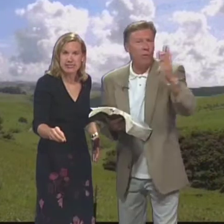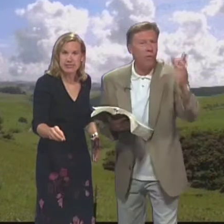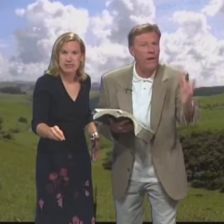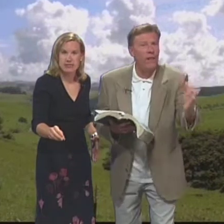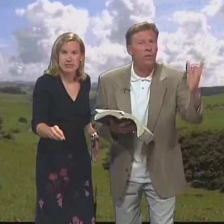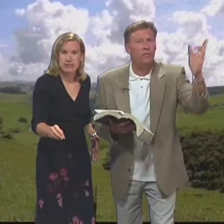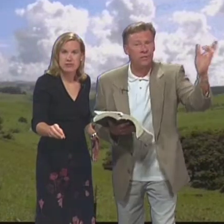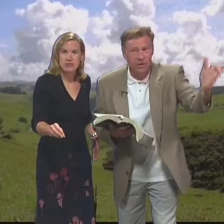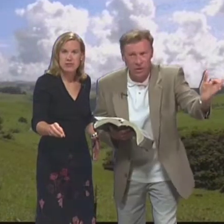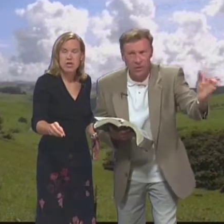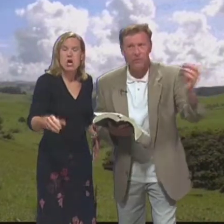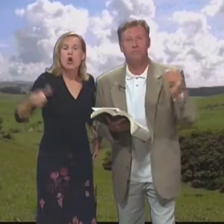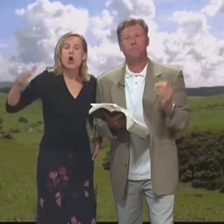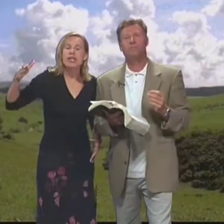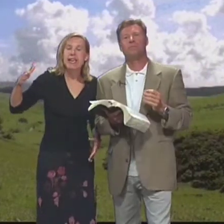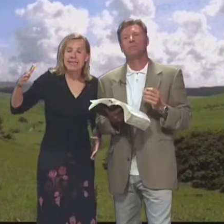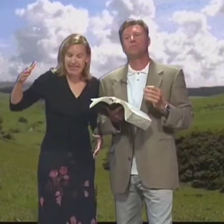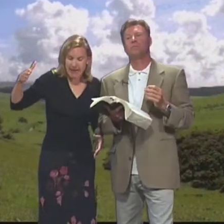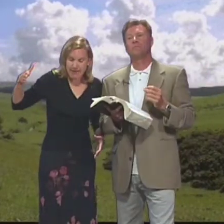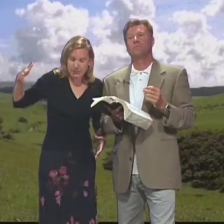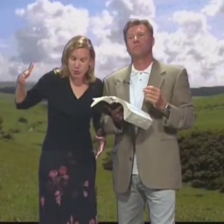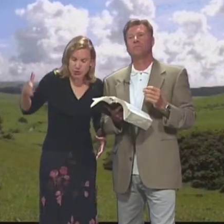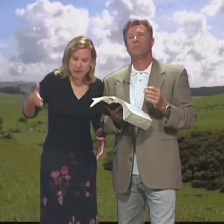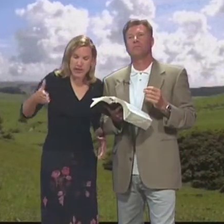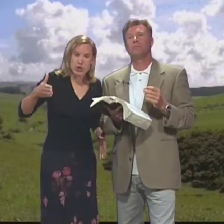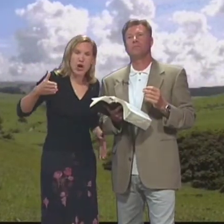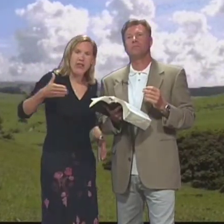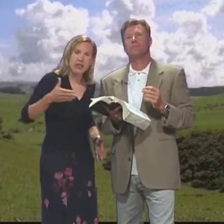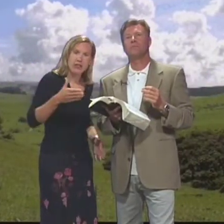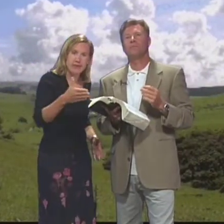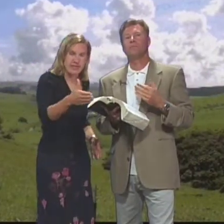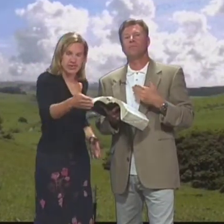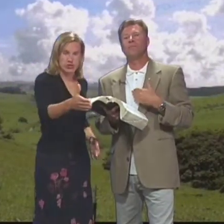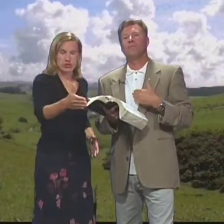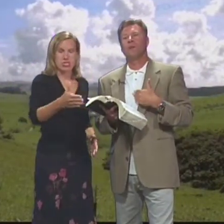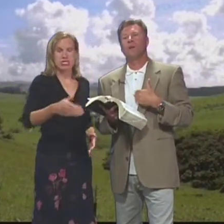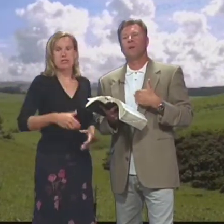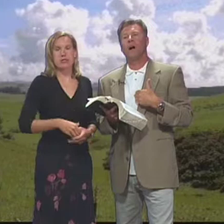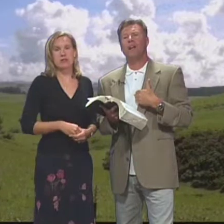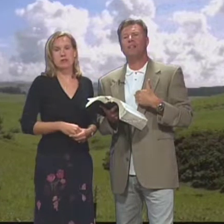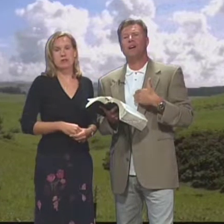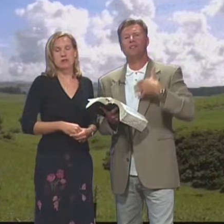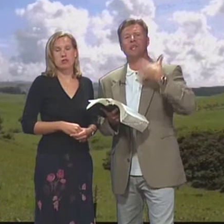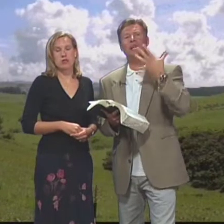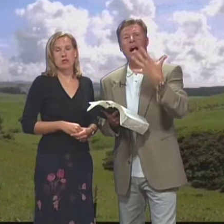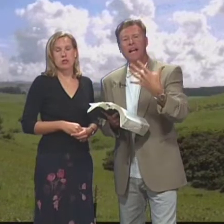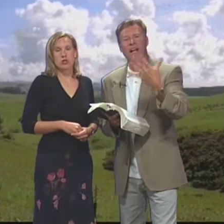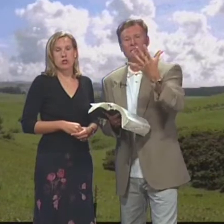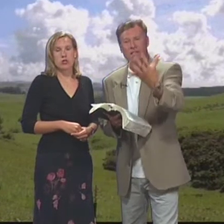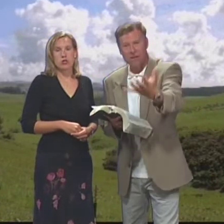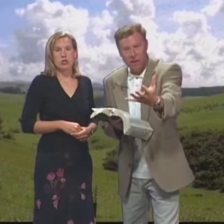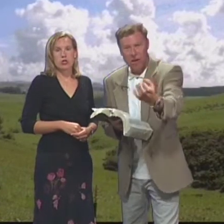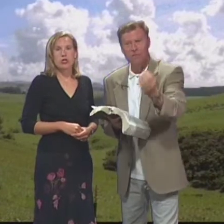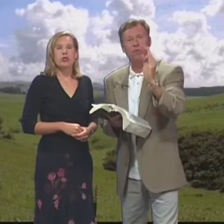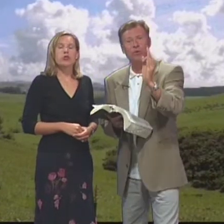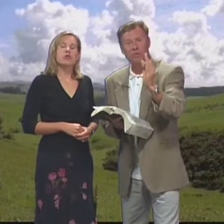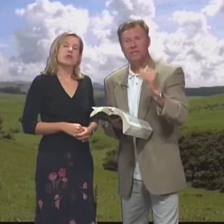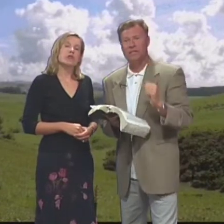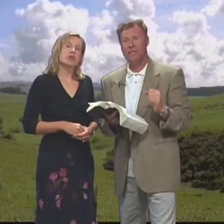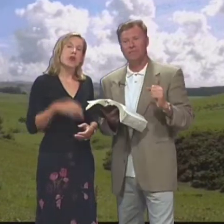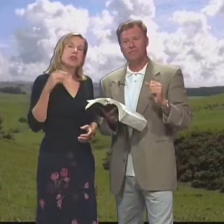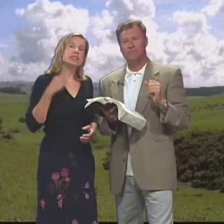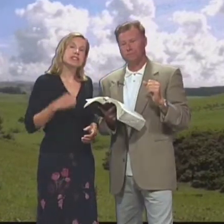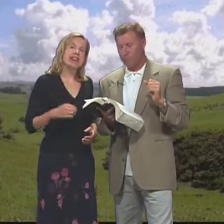Guided them Where they were to go Los guiaban Su rebaño A donde debían Ellos ir God desires To guide us In our lives